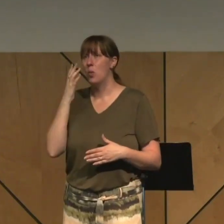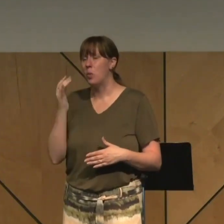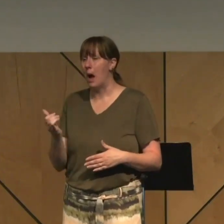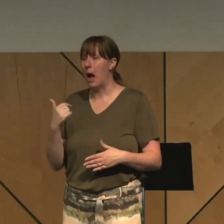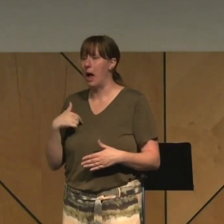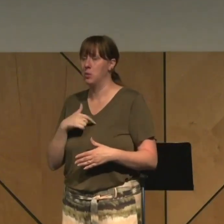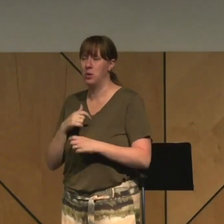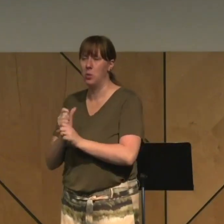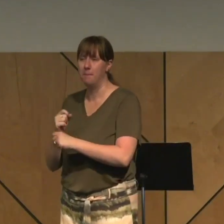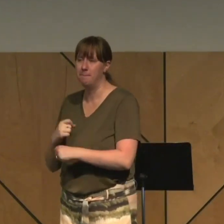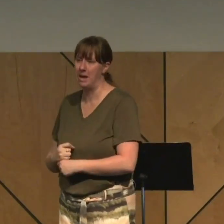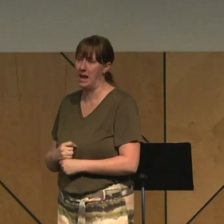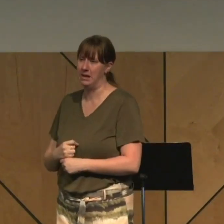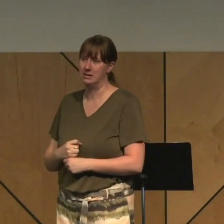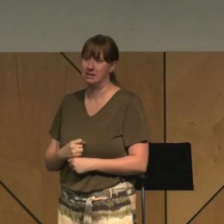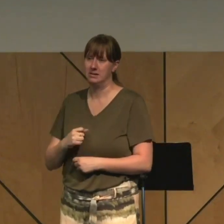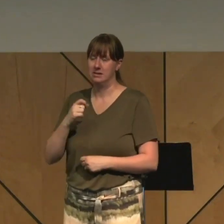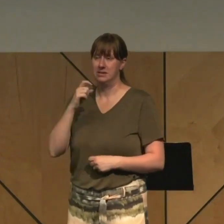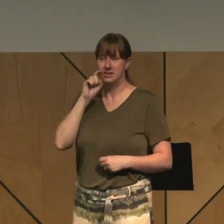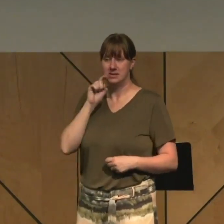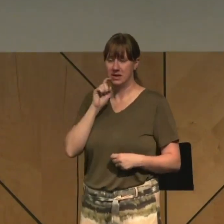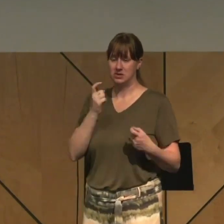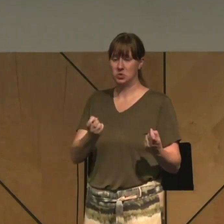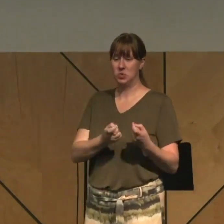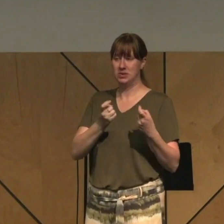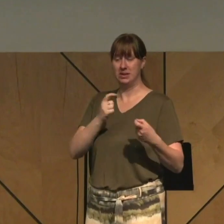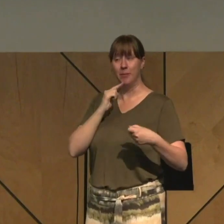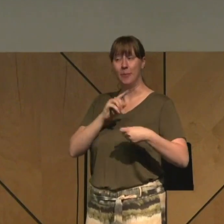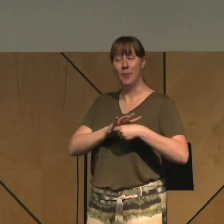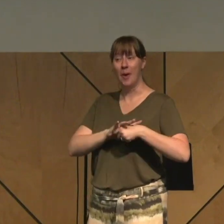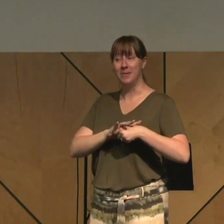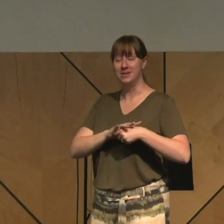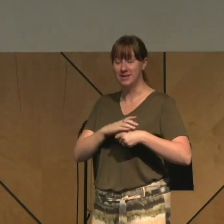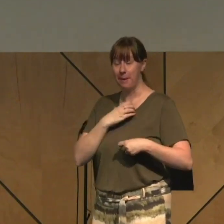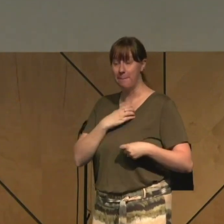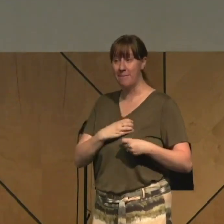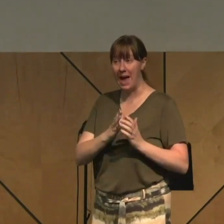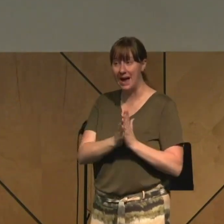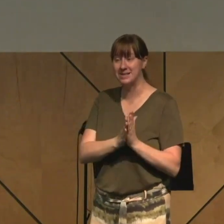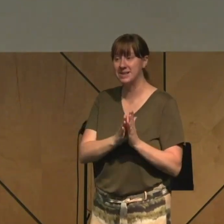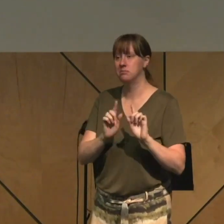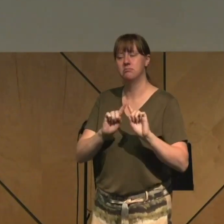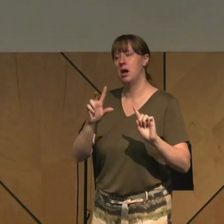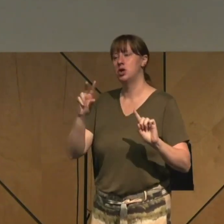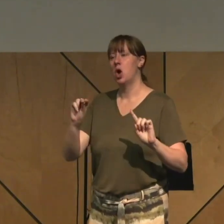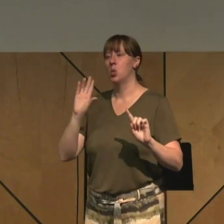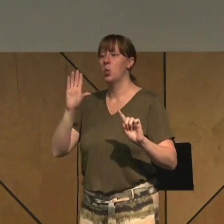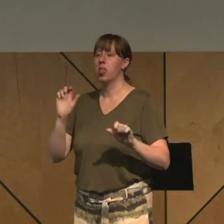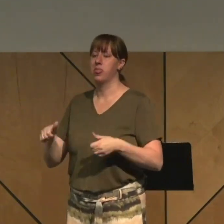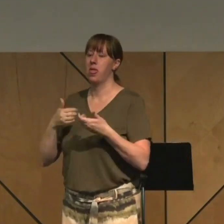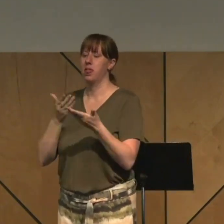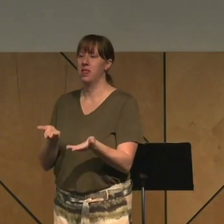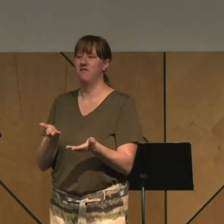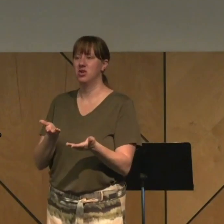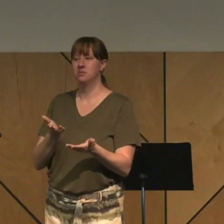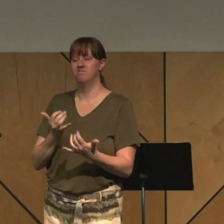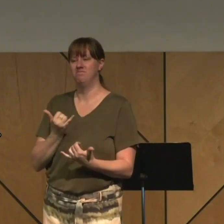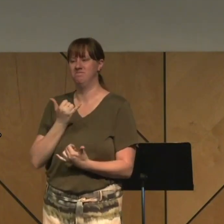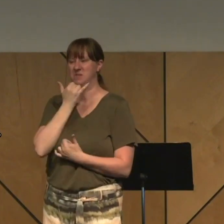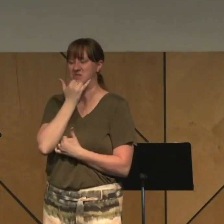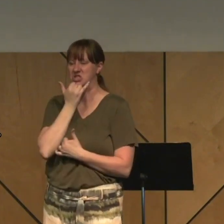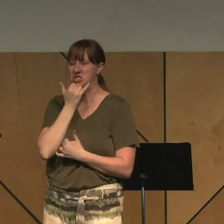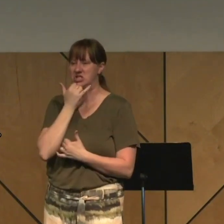Sexual sin promises passion, but it only delivers perversion. The second empty promise, sexual sin promises